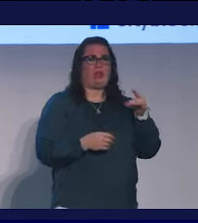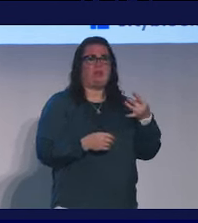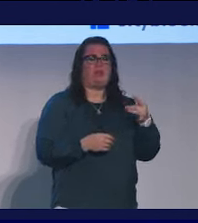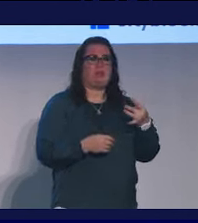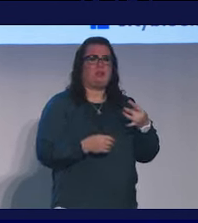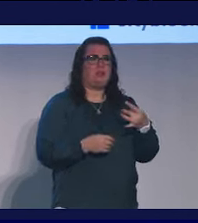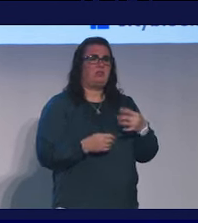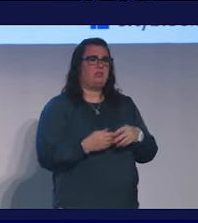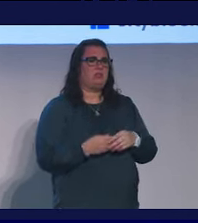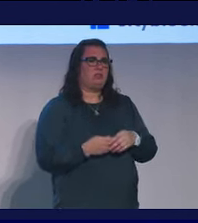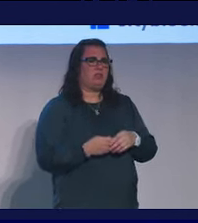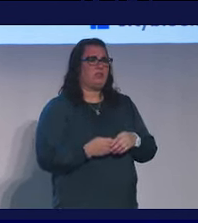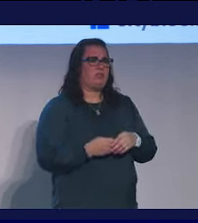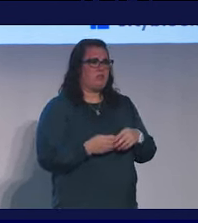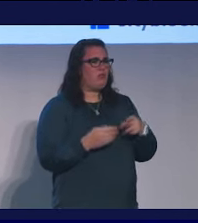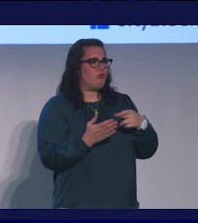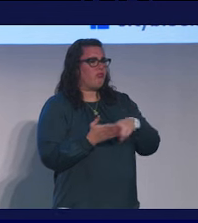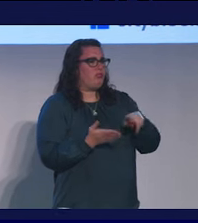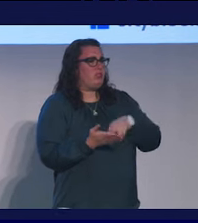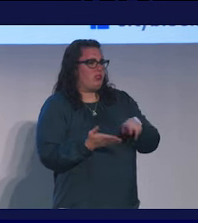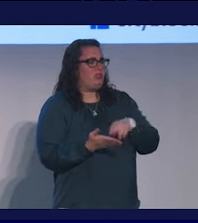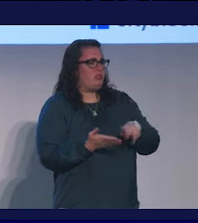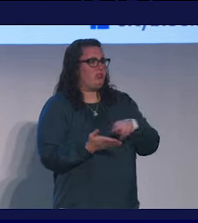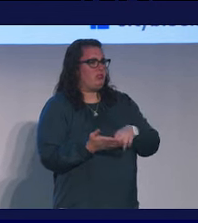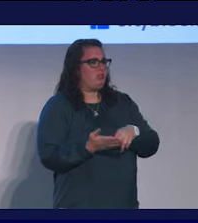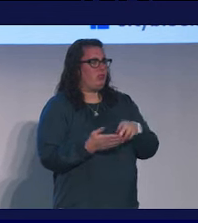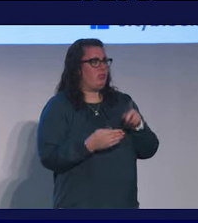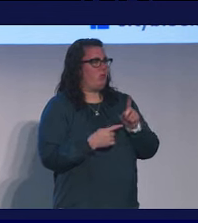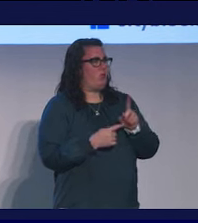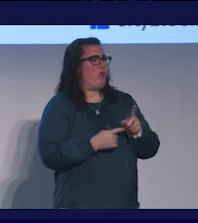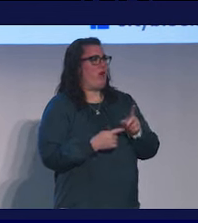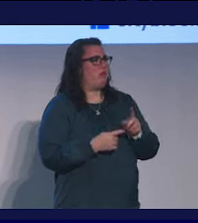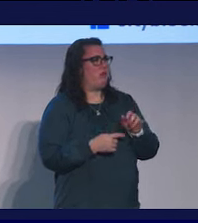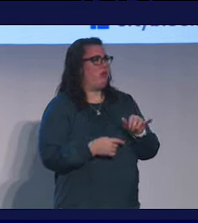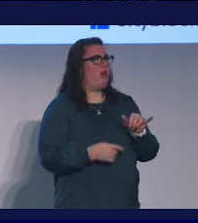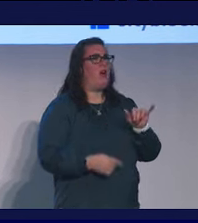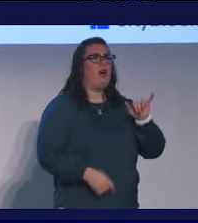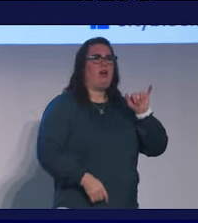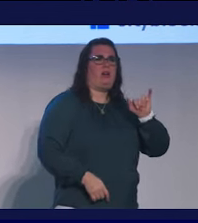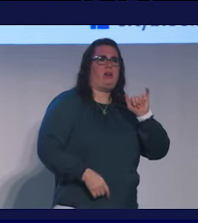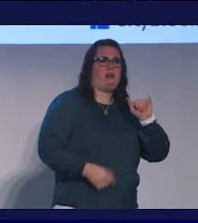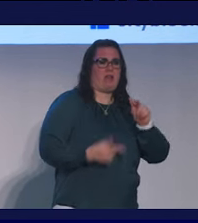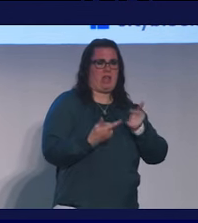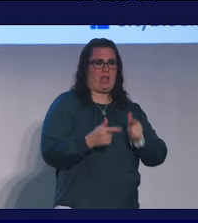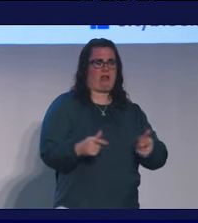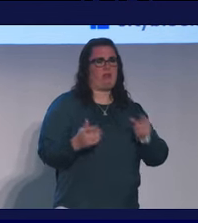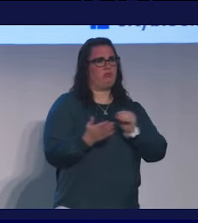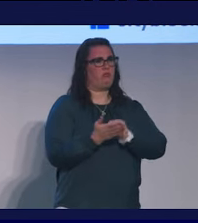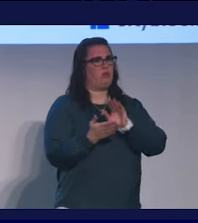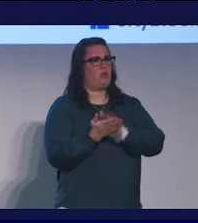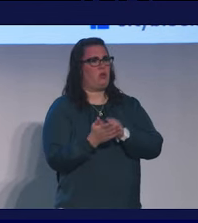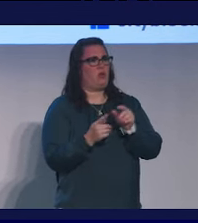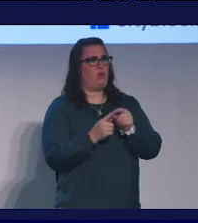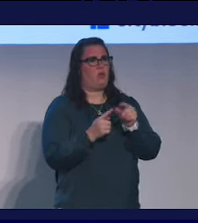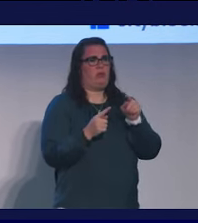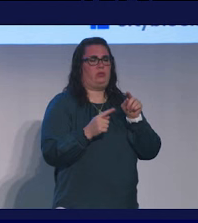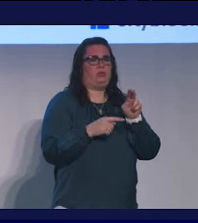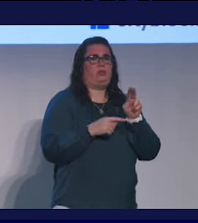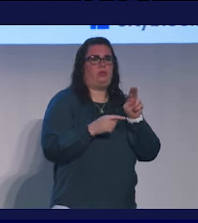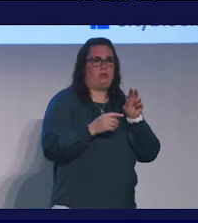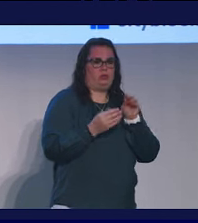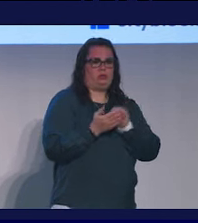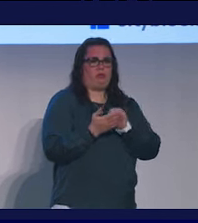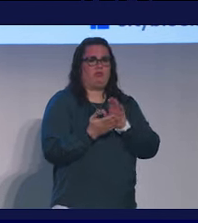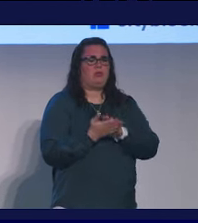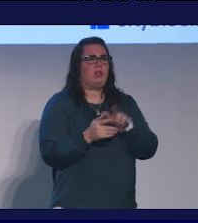cited work by a number of researchers that just like, it was one of those moments that was like, aha, this is a language to put, this is the words to put language to what I'm experiencing.